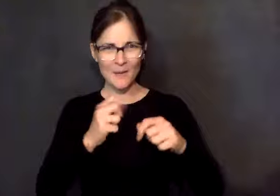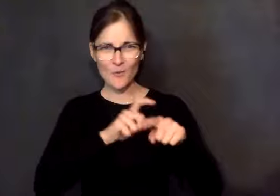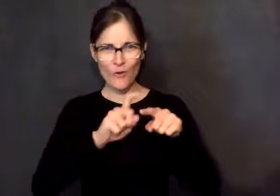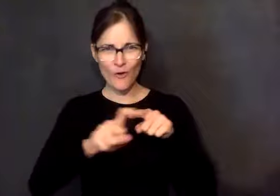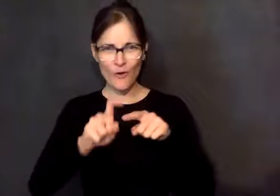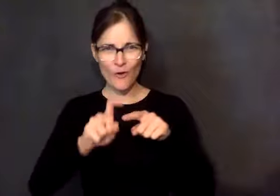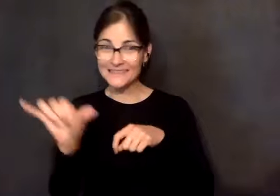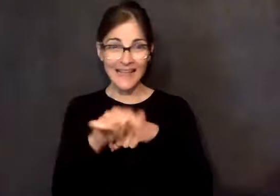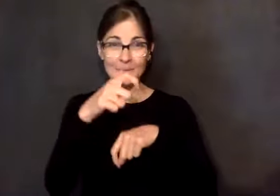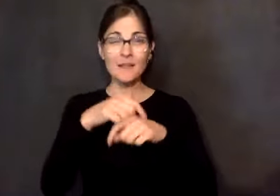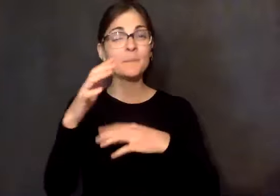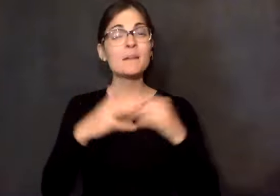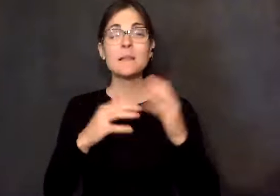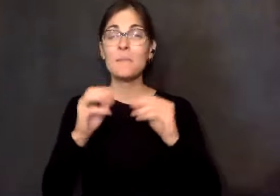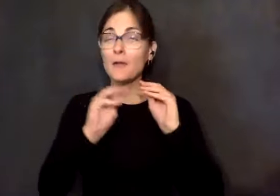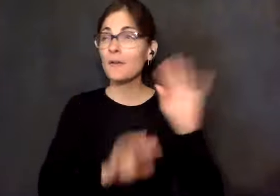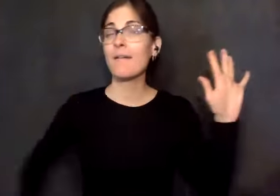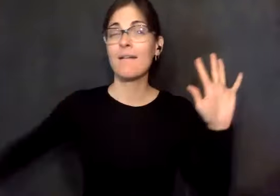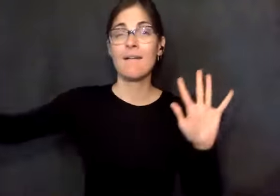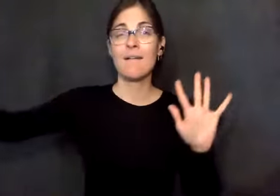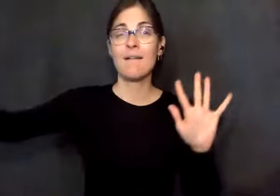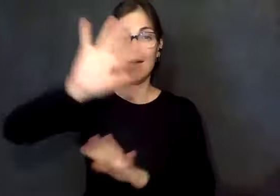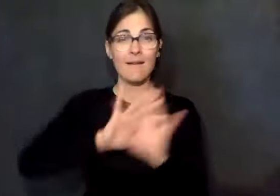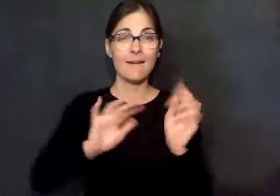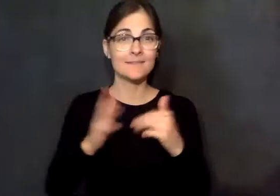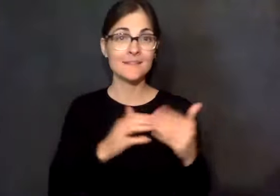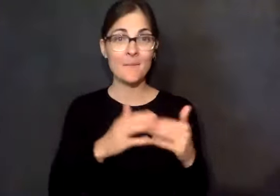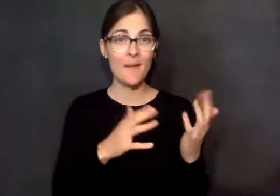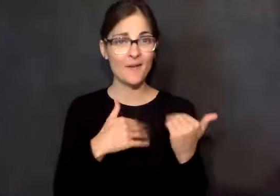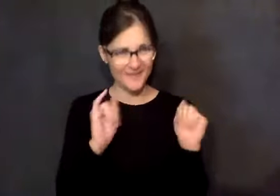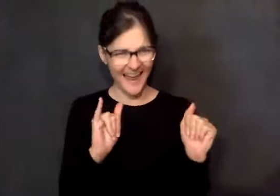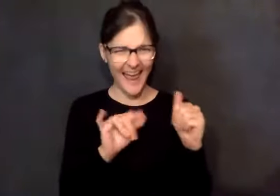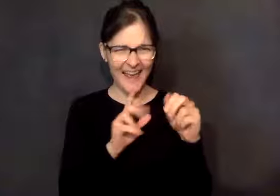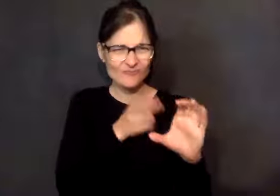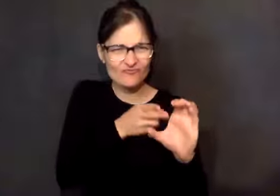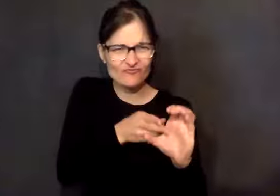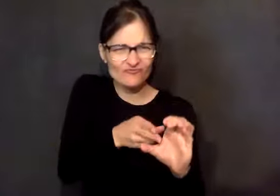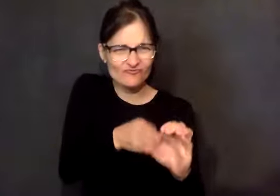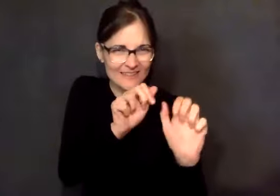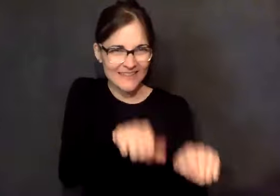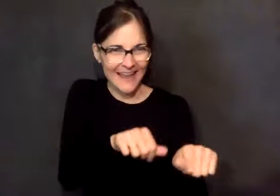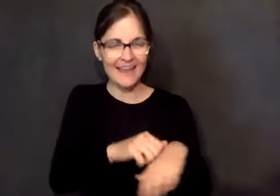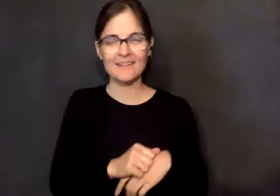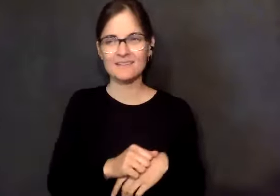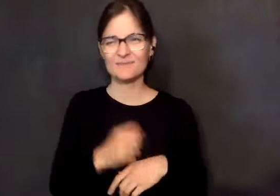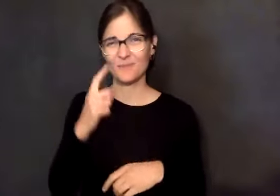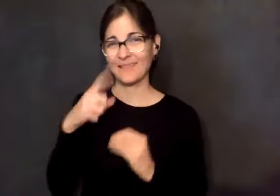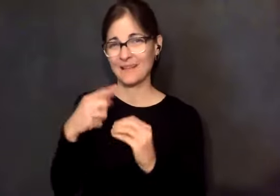at one time on Zoom. You know, that had never. And so when we think about this virus and yes, it caused a lot of